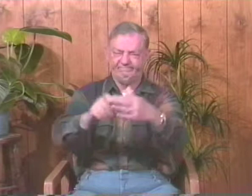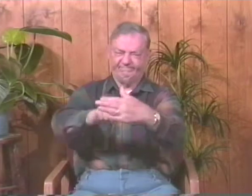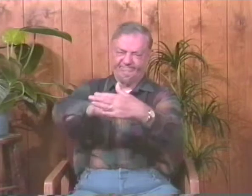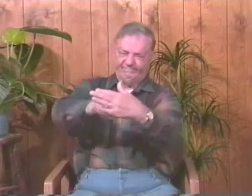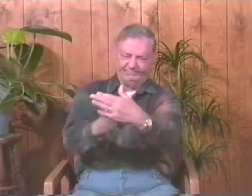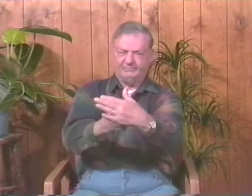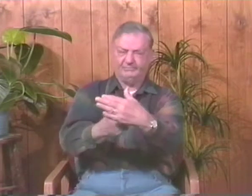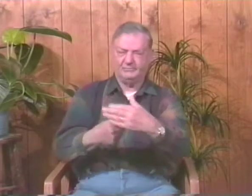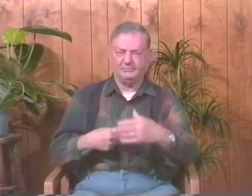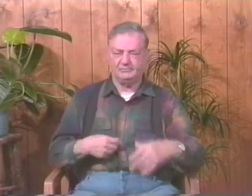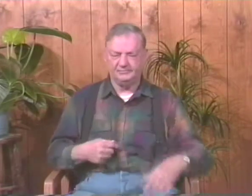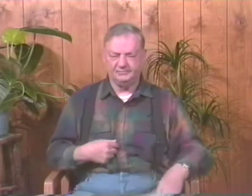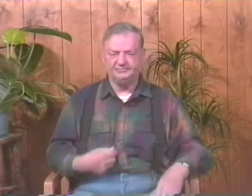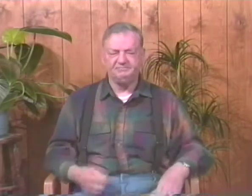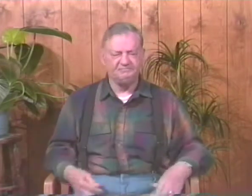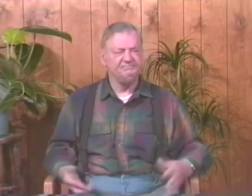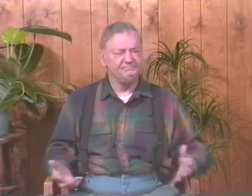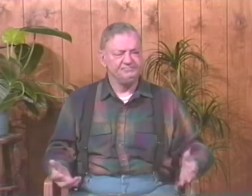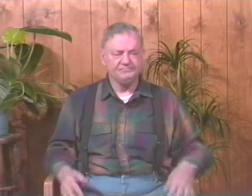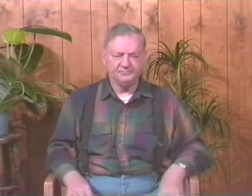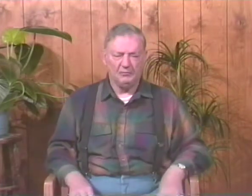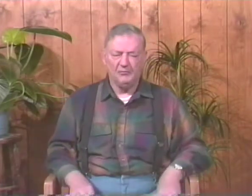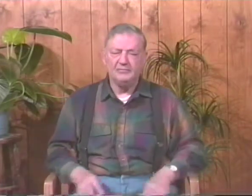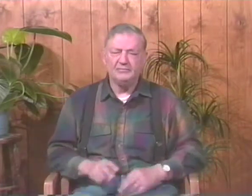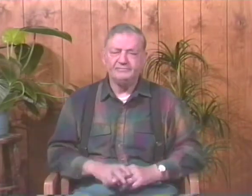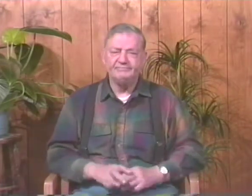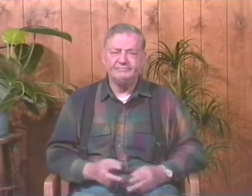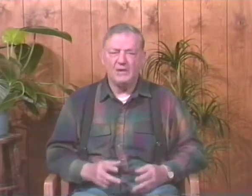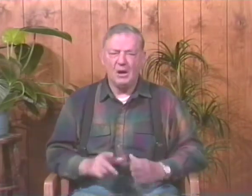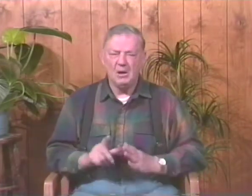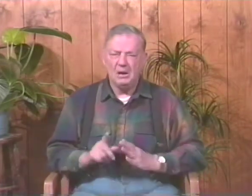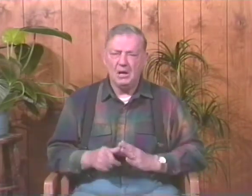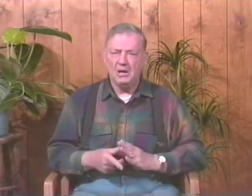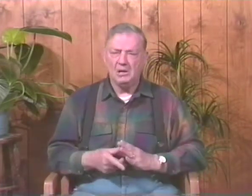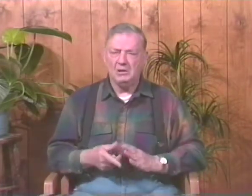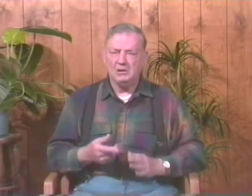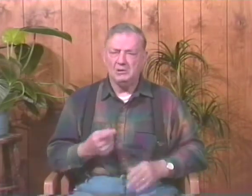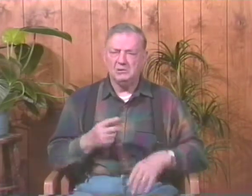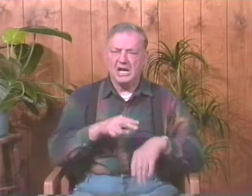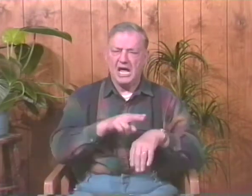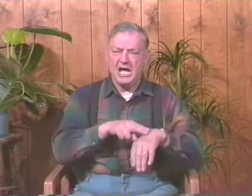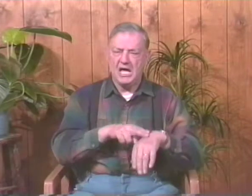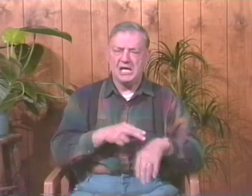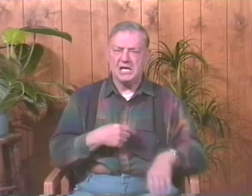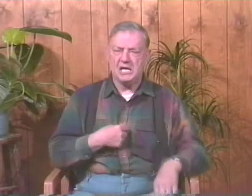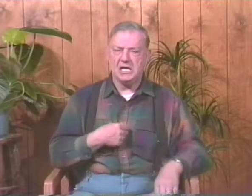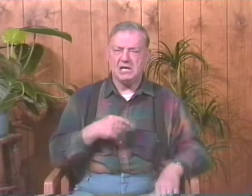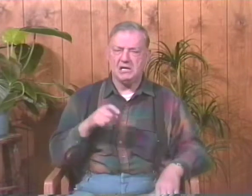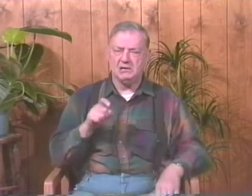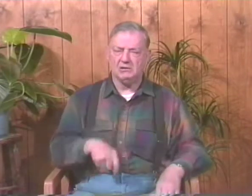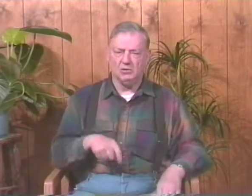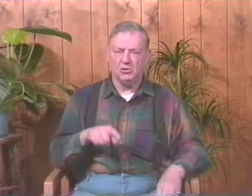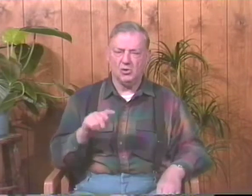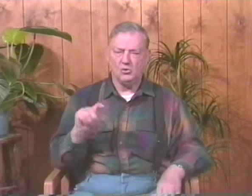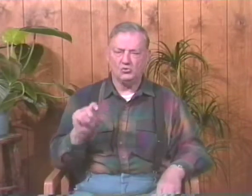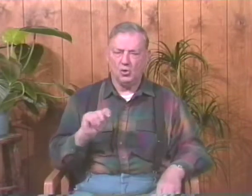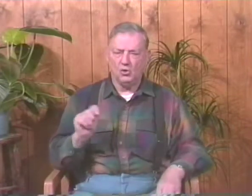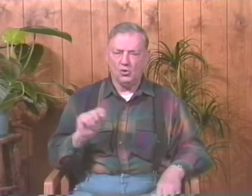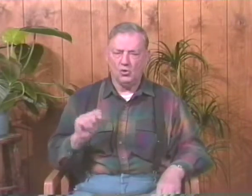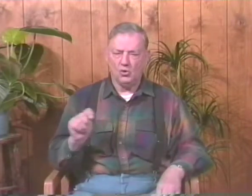room there at this infirmary. And she made us stay confined in this small place. So after a while, I